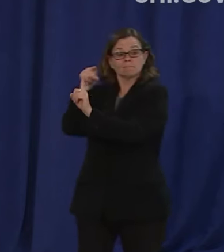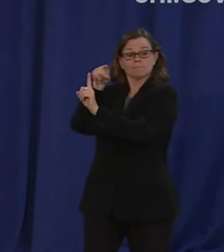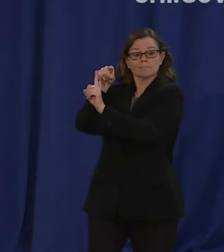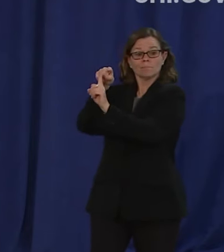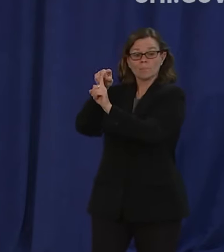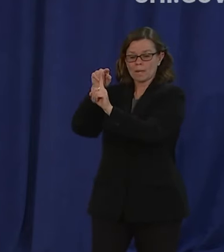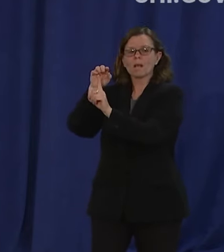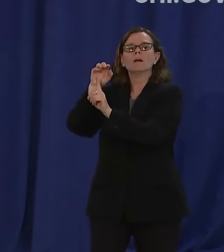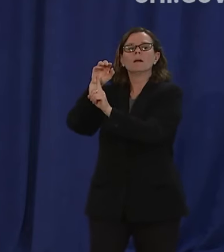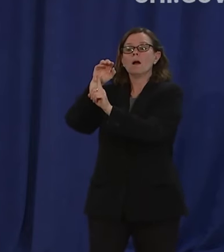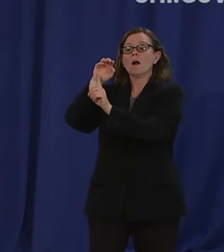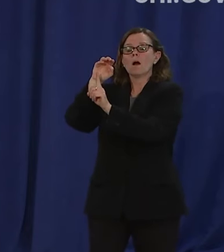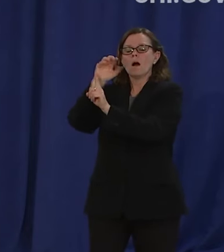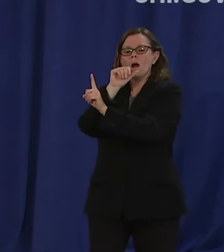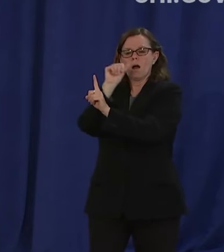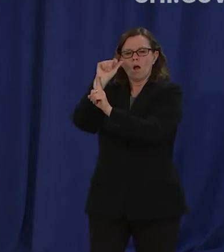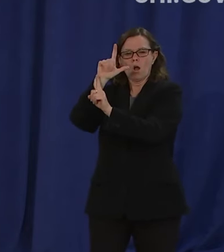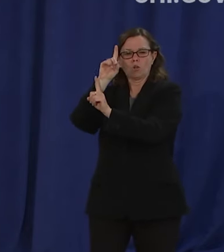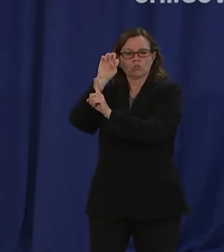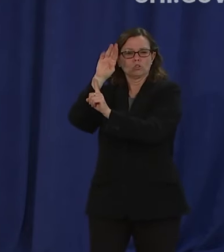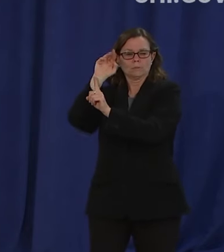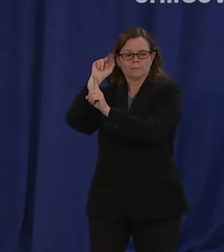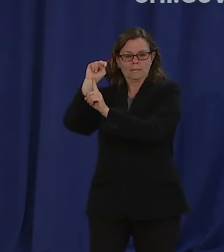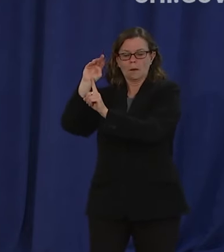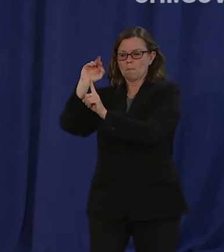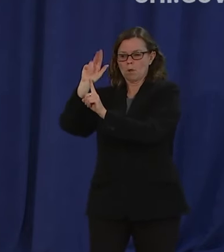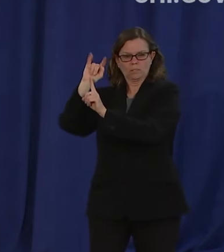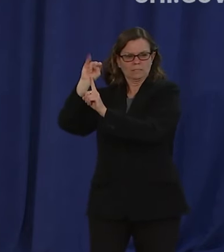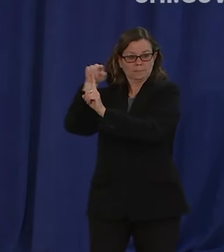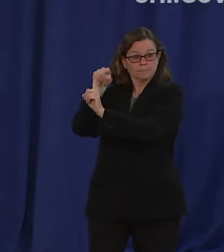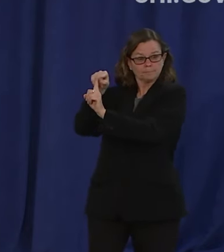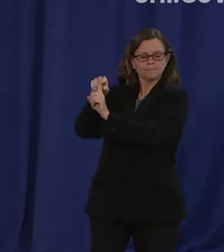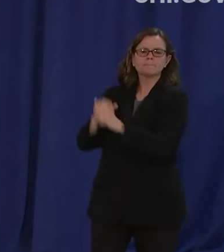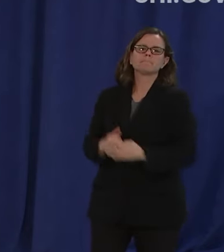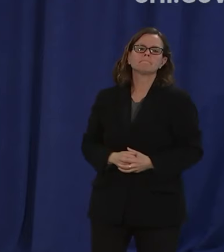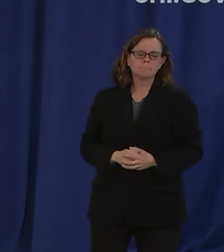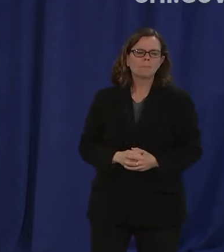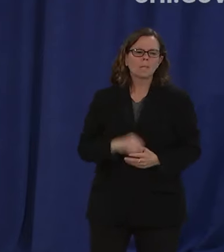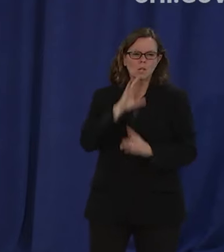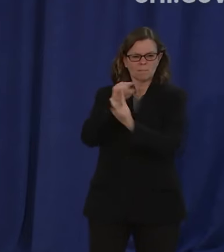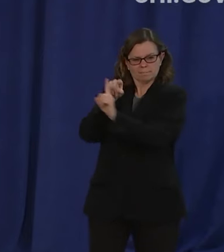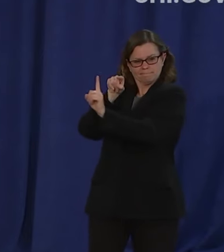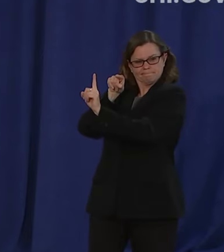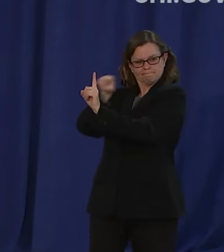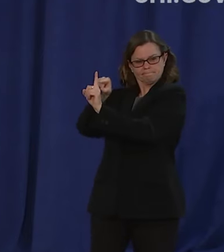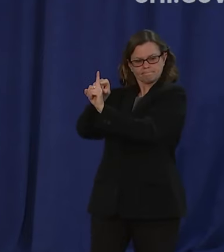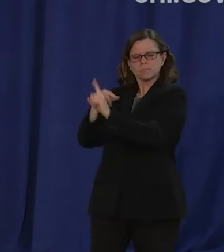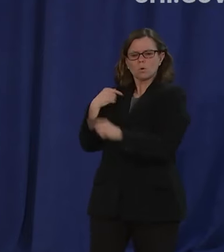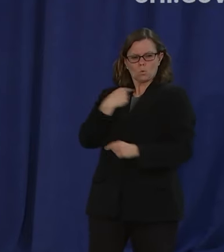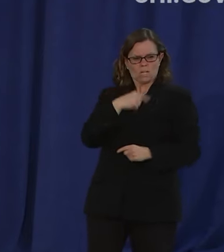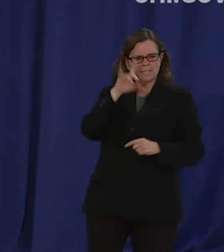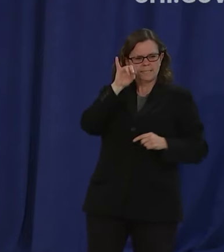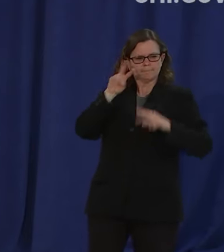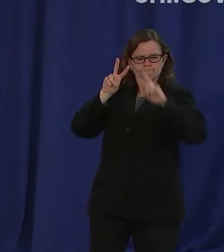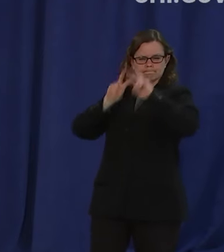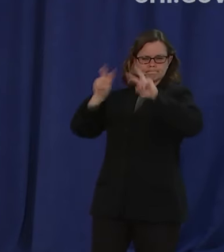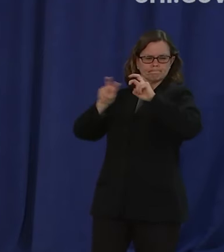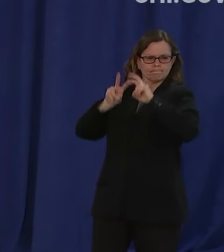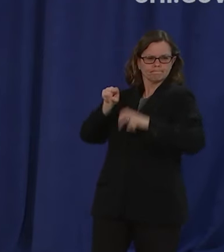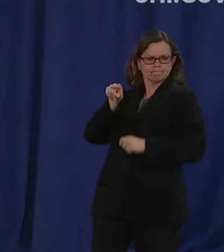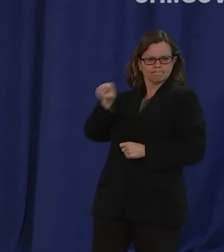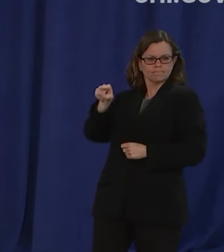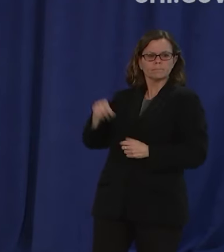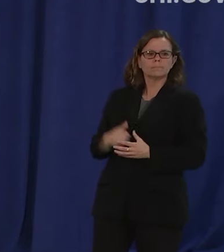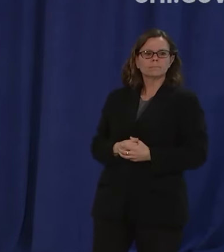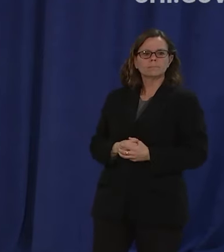takes into consideration the other part of the ecosystem namely the landlords and I think you heard that loud and clear